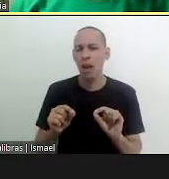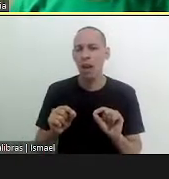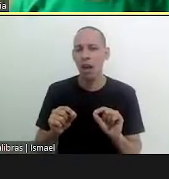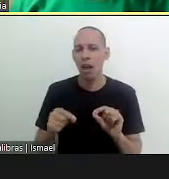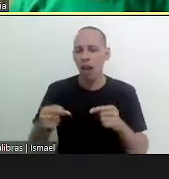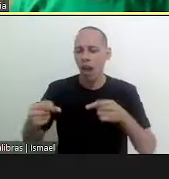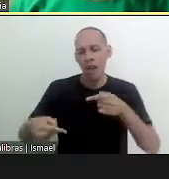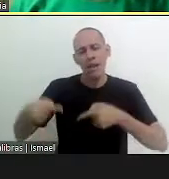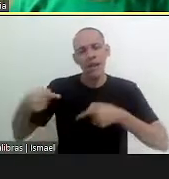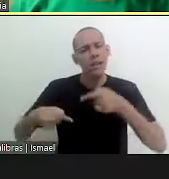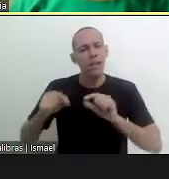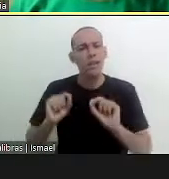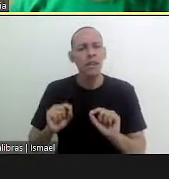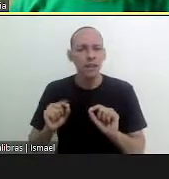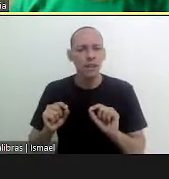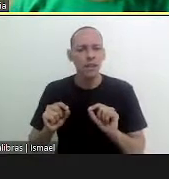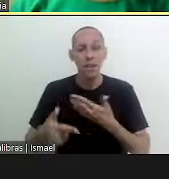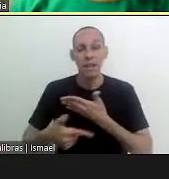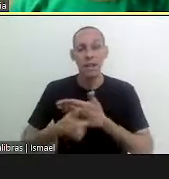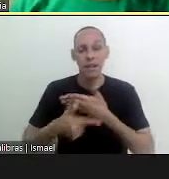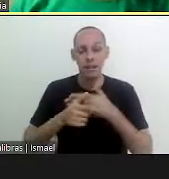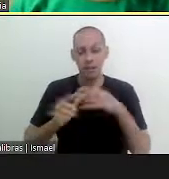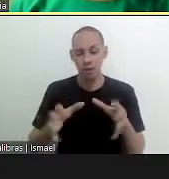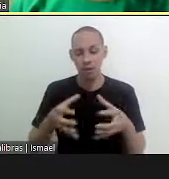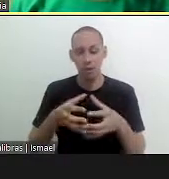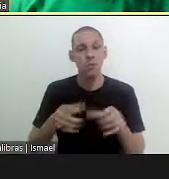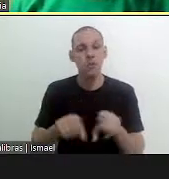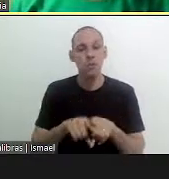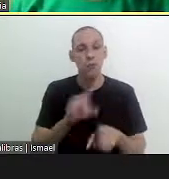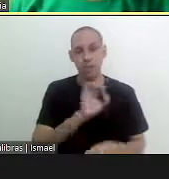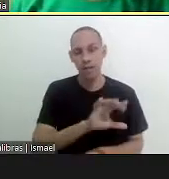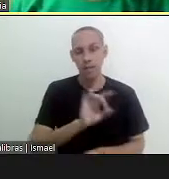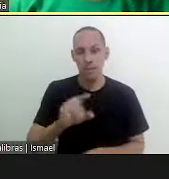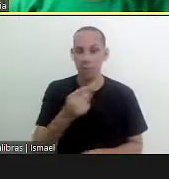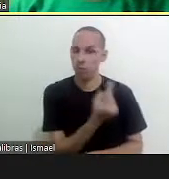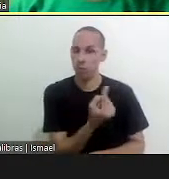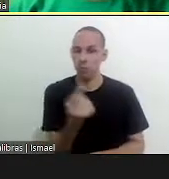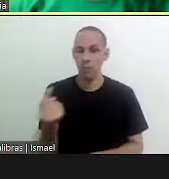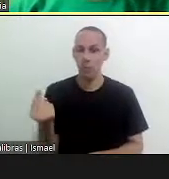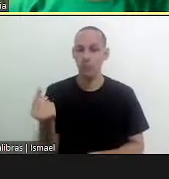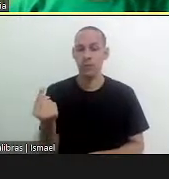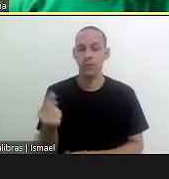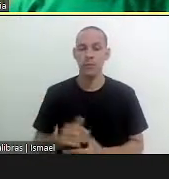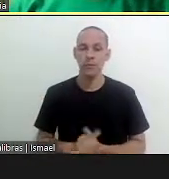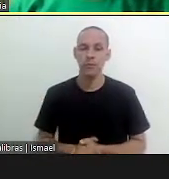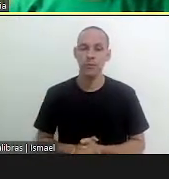which are more in the collective role the individual has